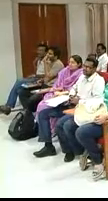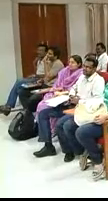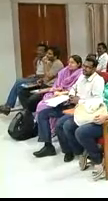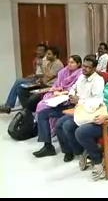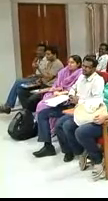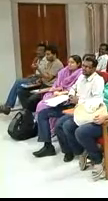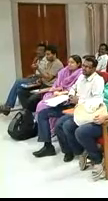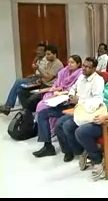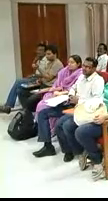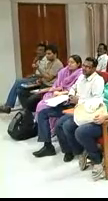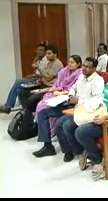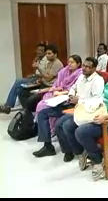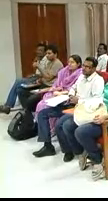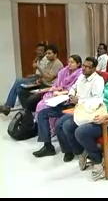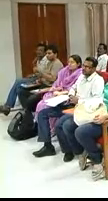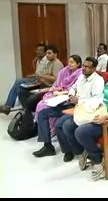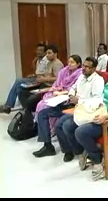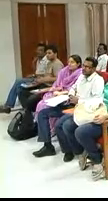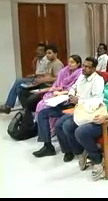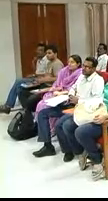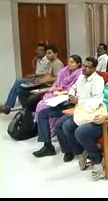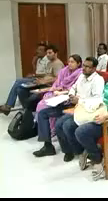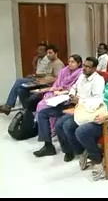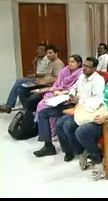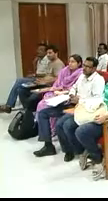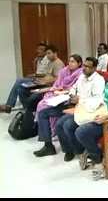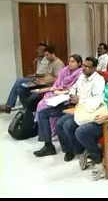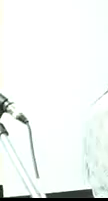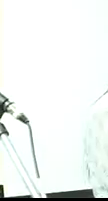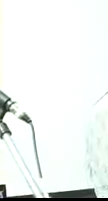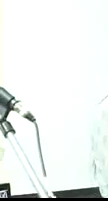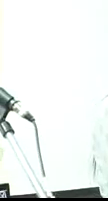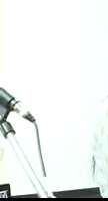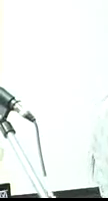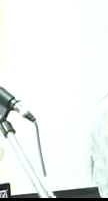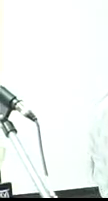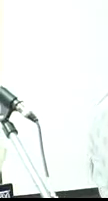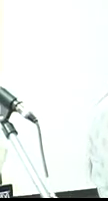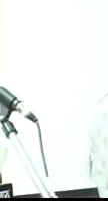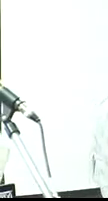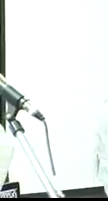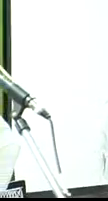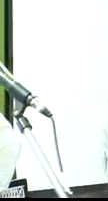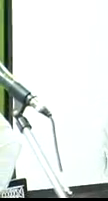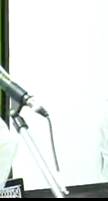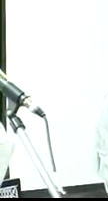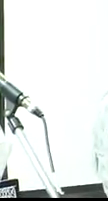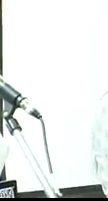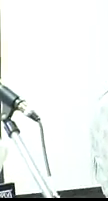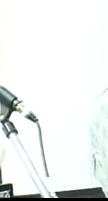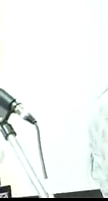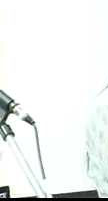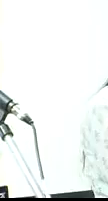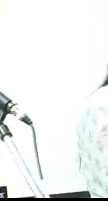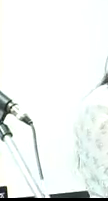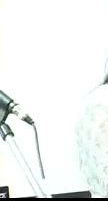He said, I know what my people need. It a lot It a lot